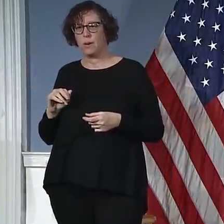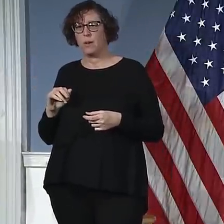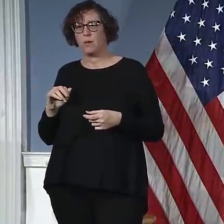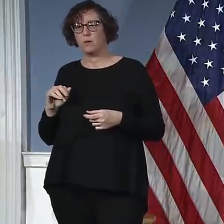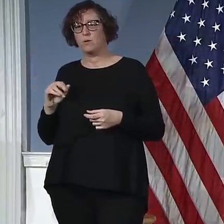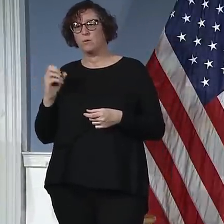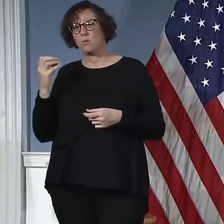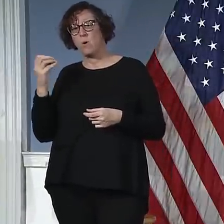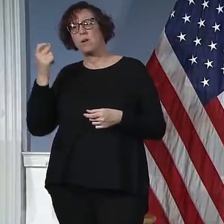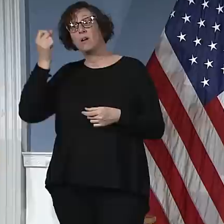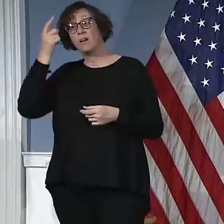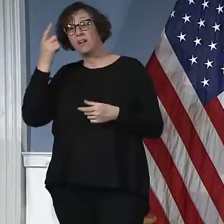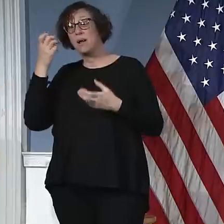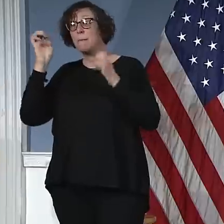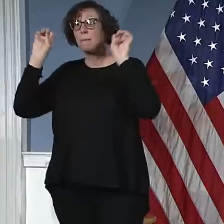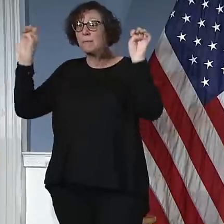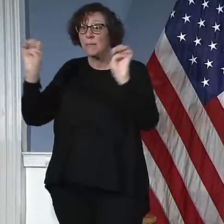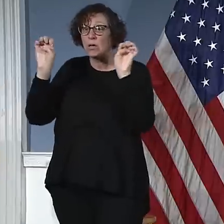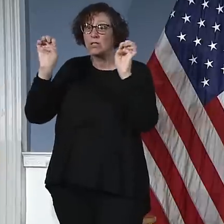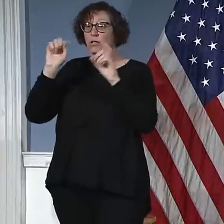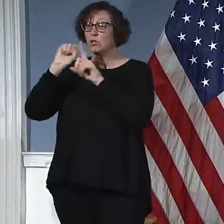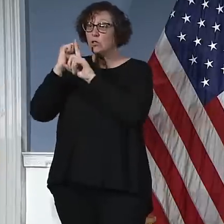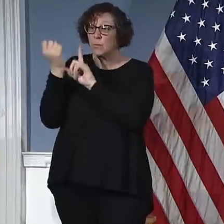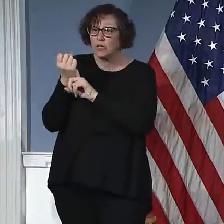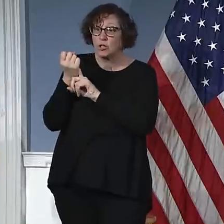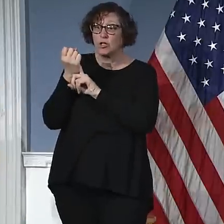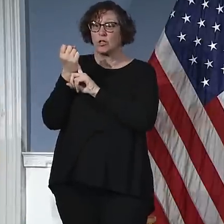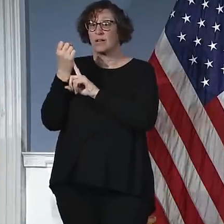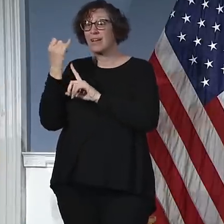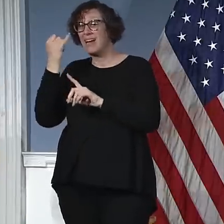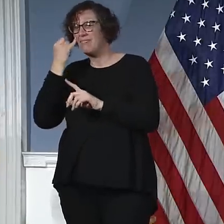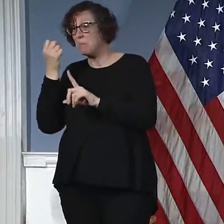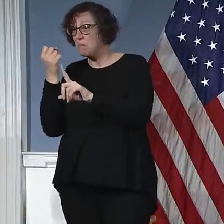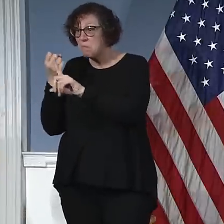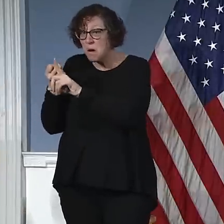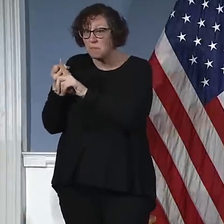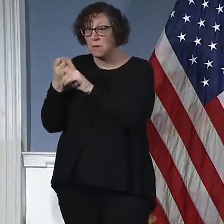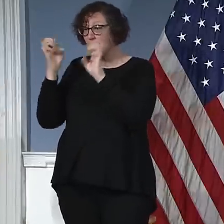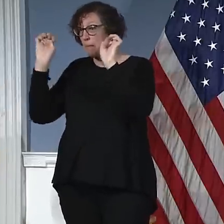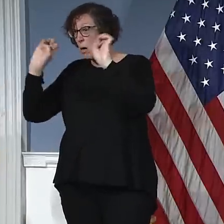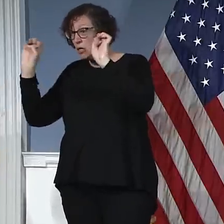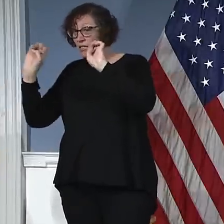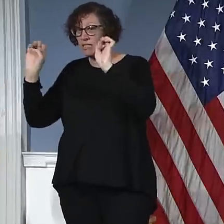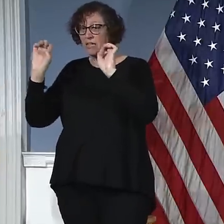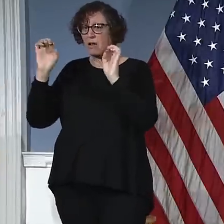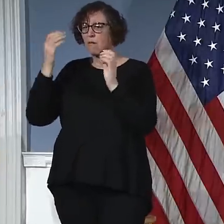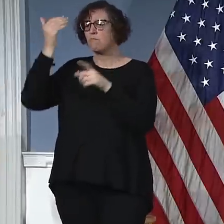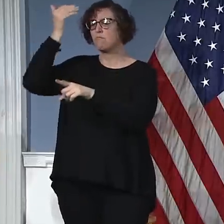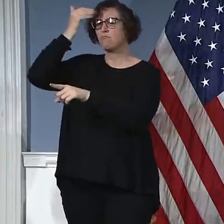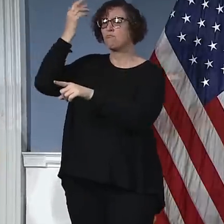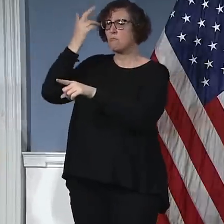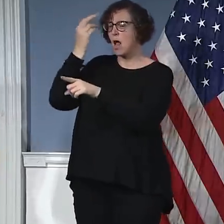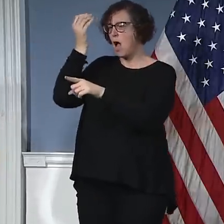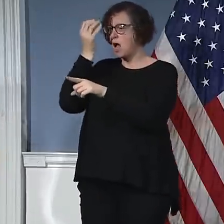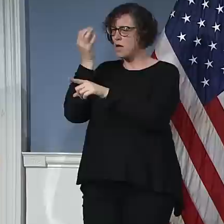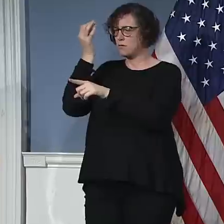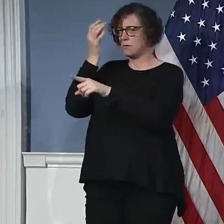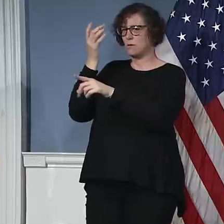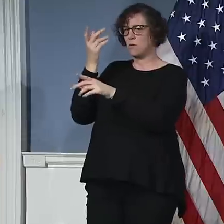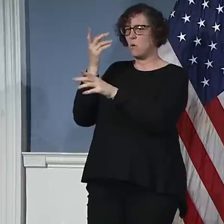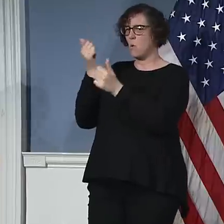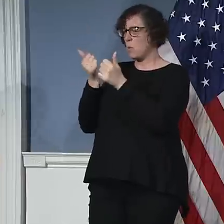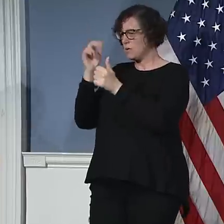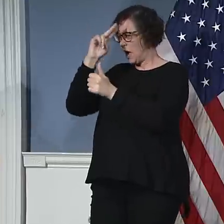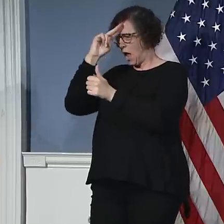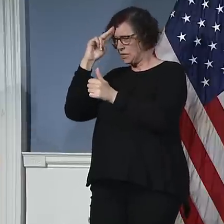situation, location, location, location becomes the issue. And also our ability to communicate to people down to